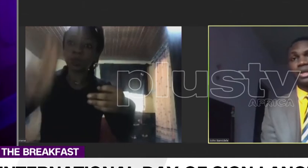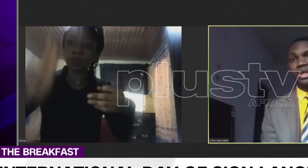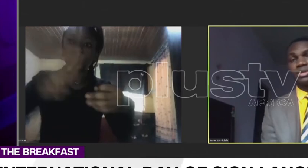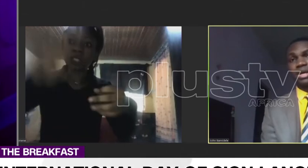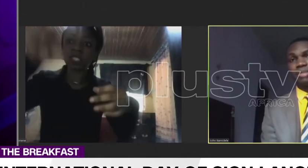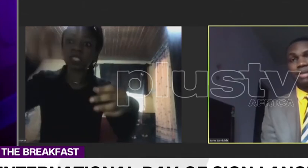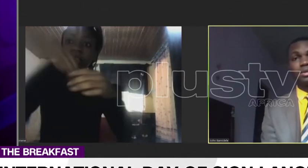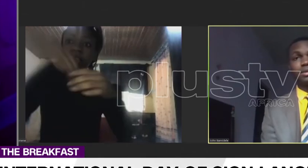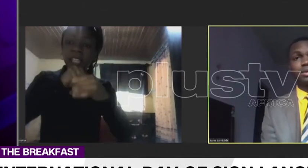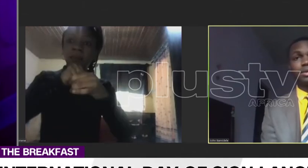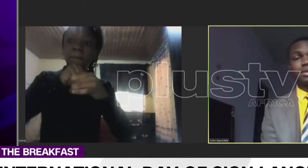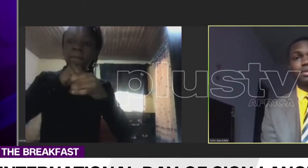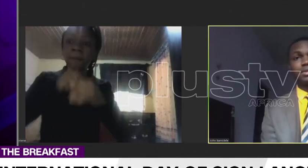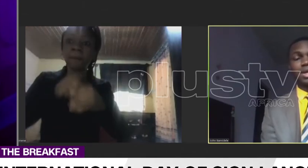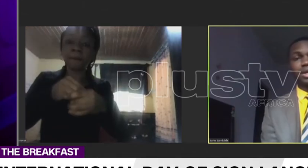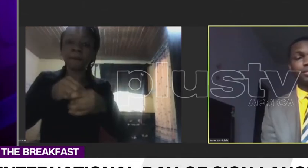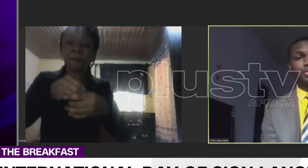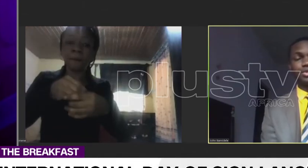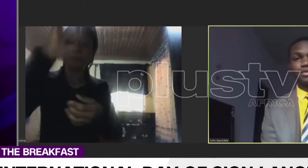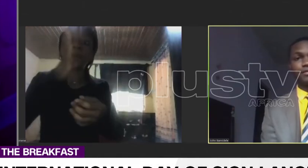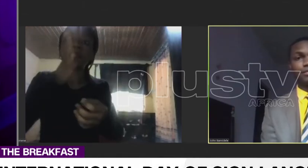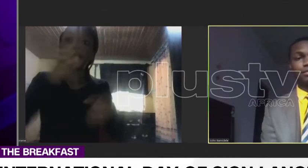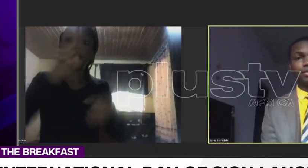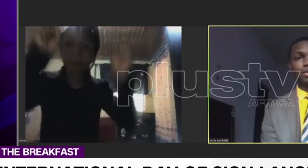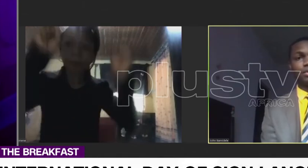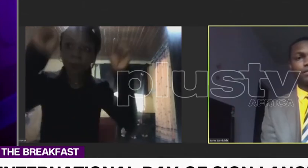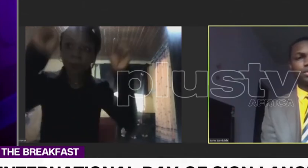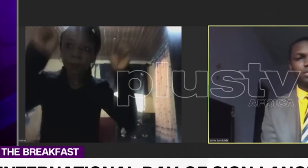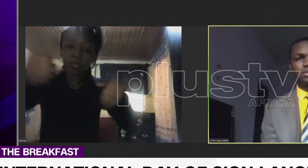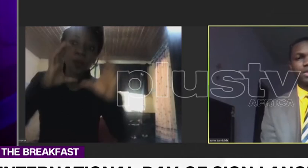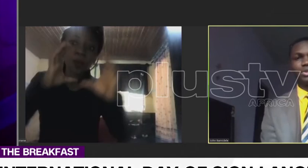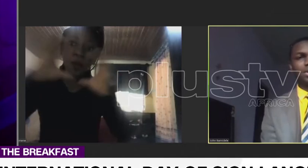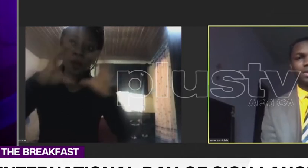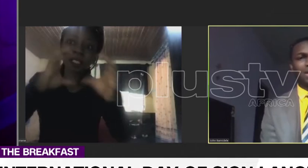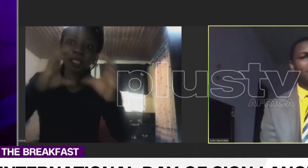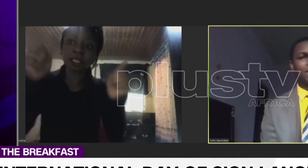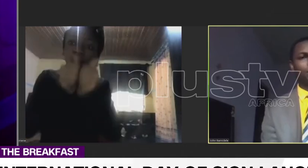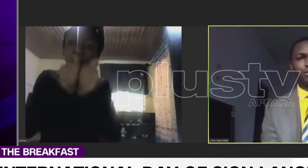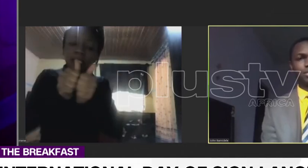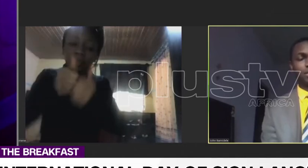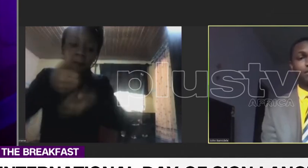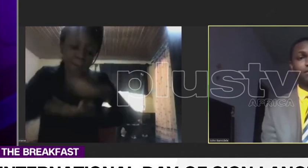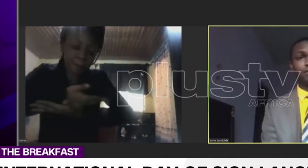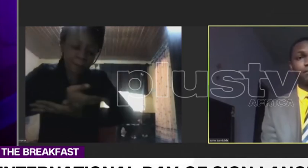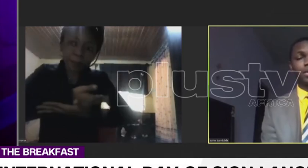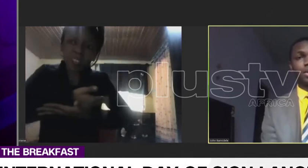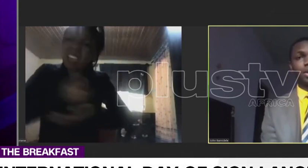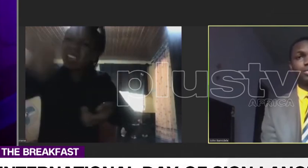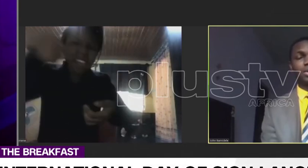with her baby. Sign language is useful for just virtually anything you want to think of. And so, again, it